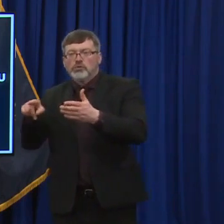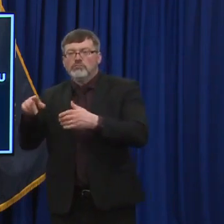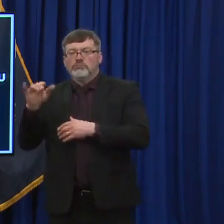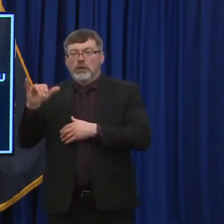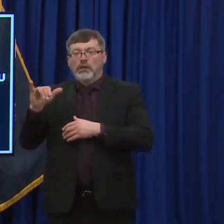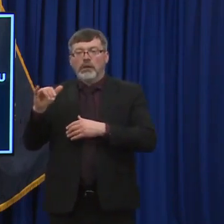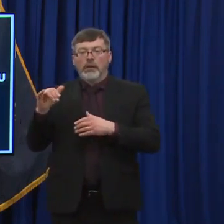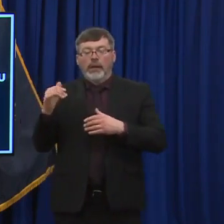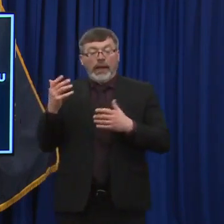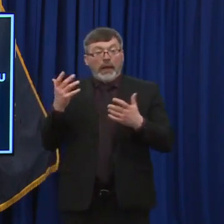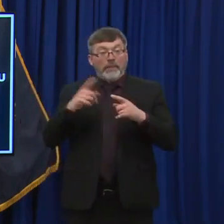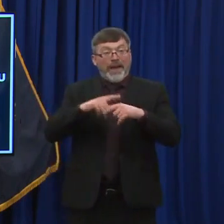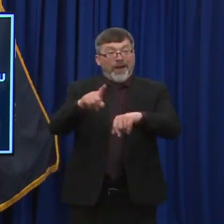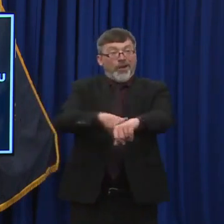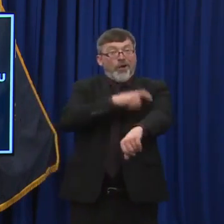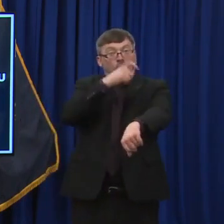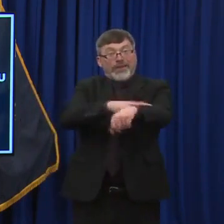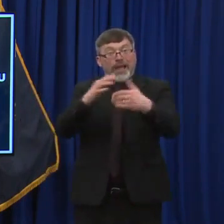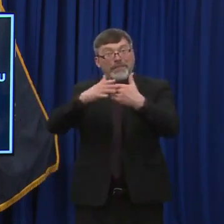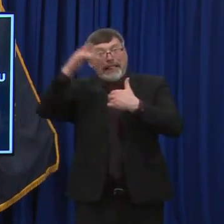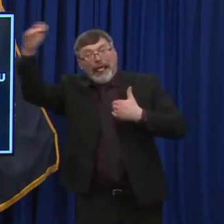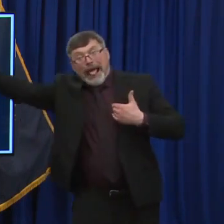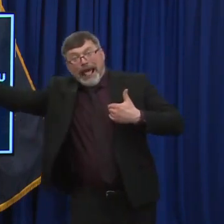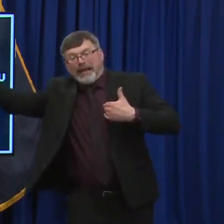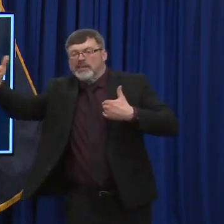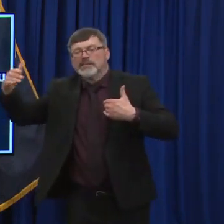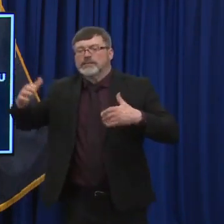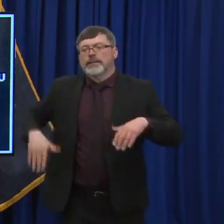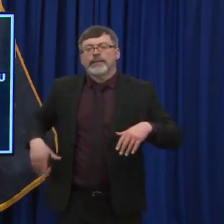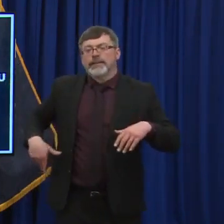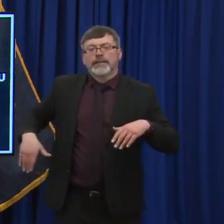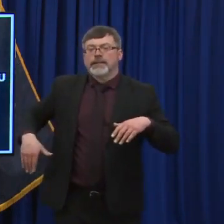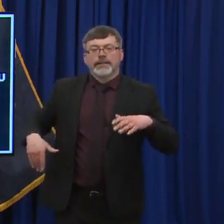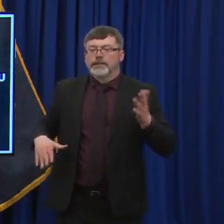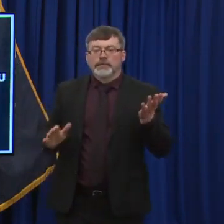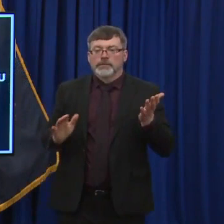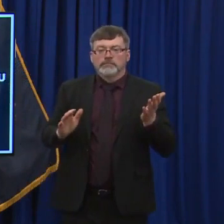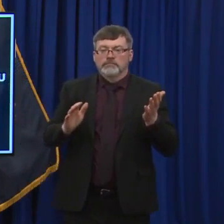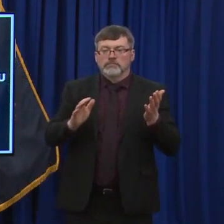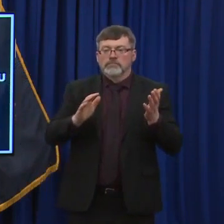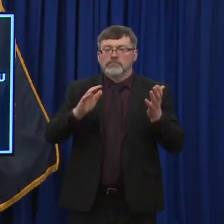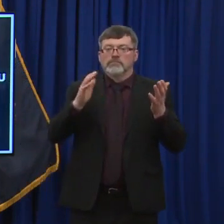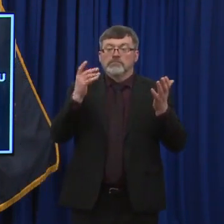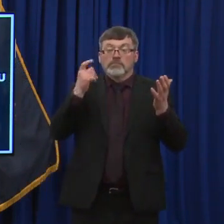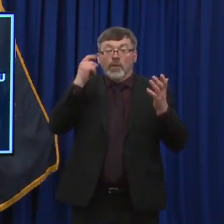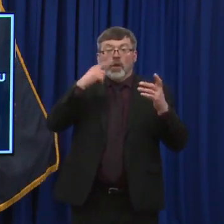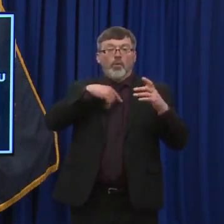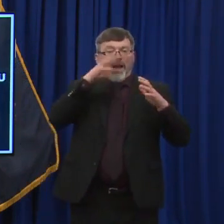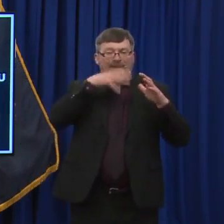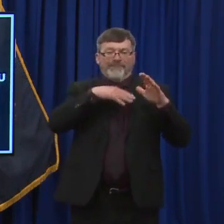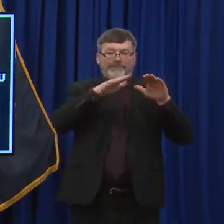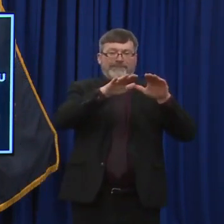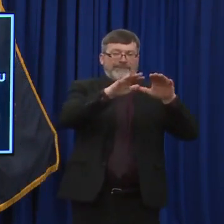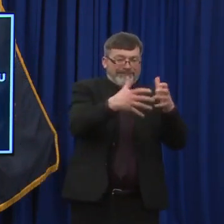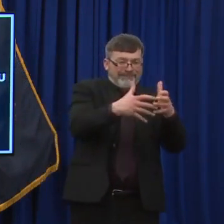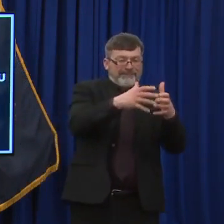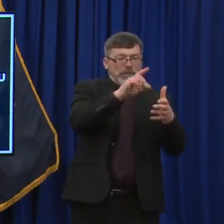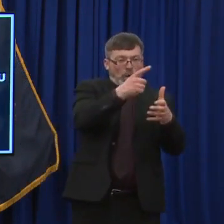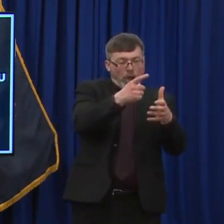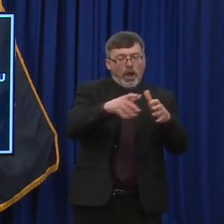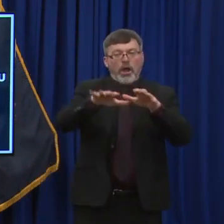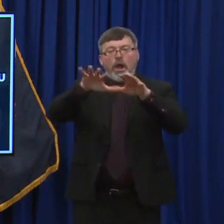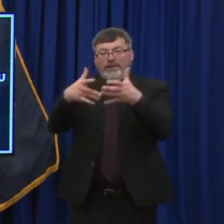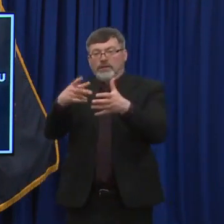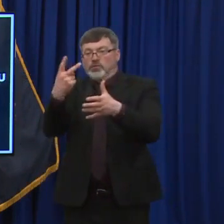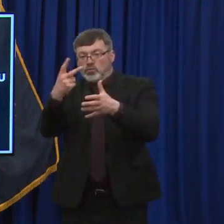what we call phase two, phase three studies in children to look at effectiveness and safety in children. And, you know,